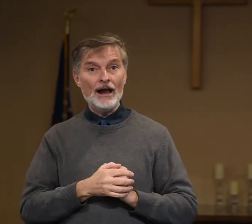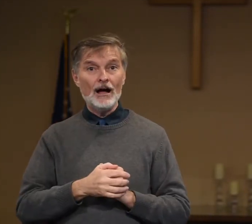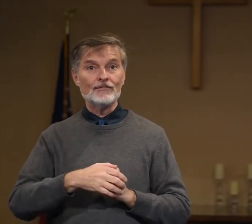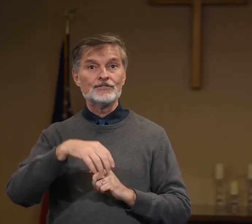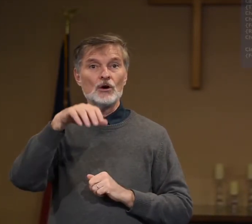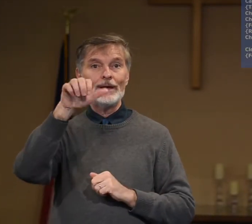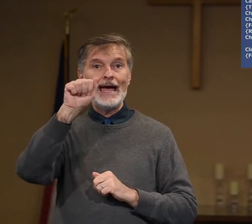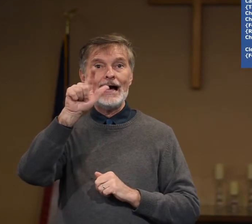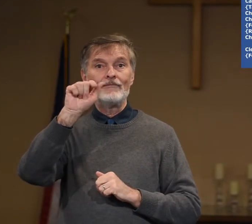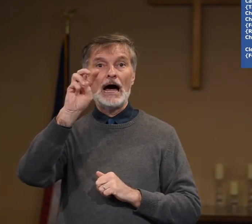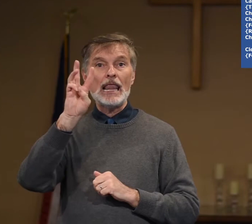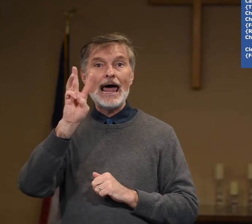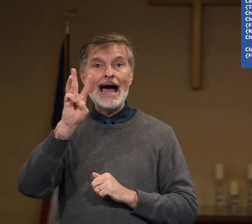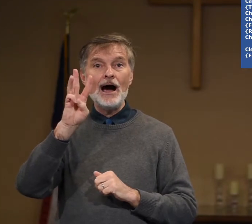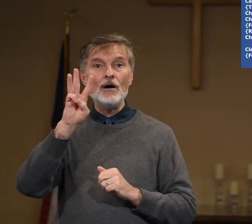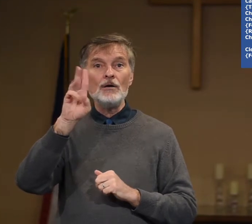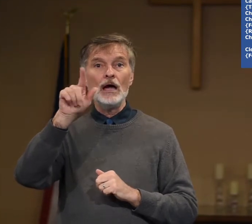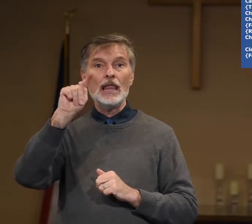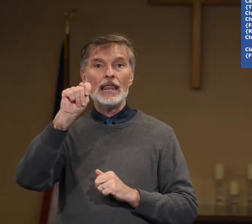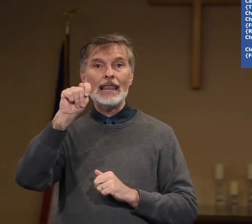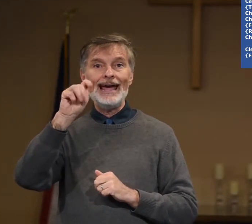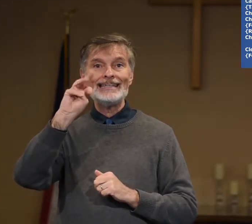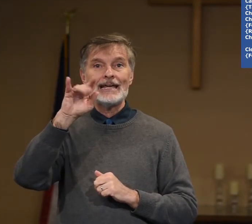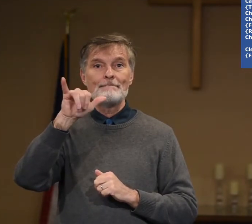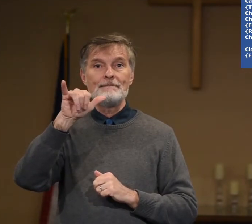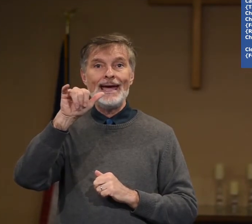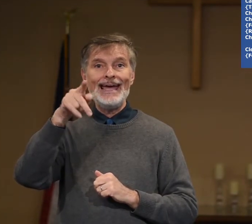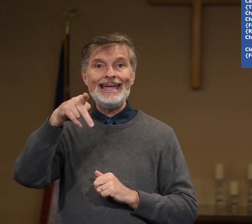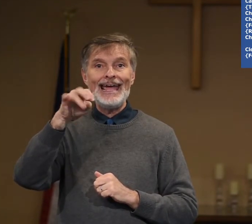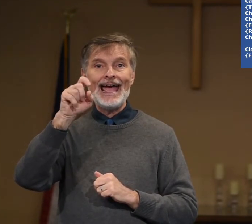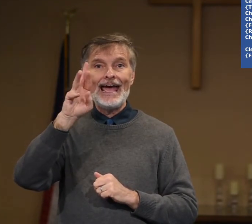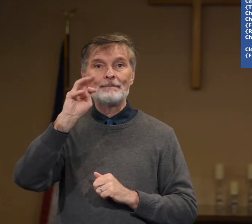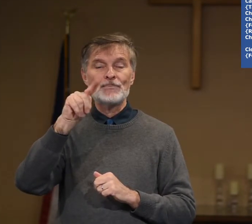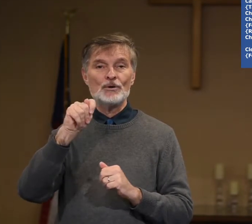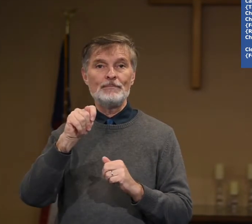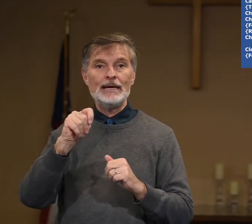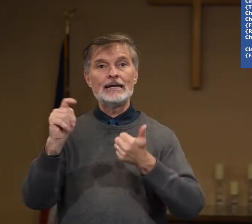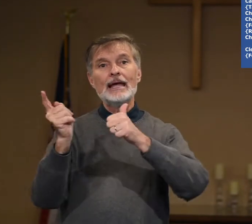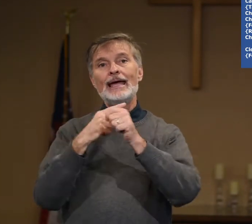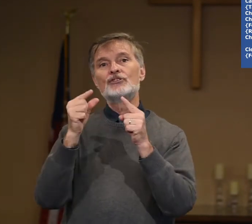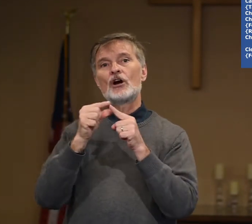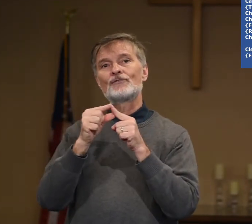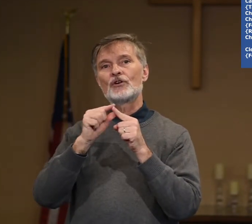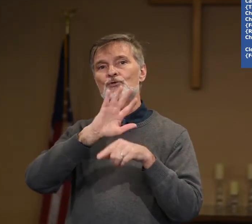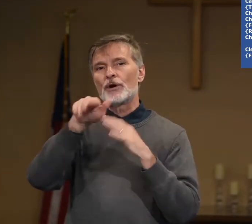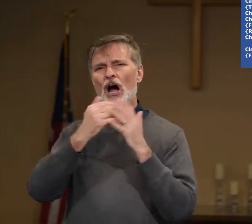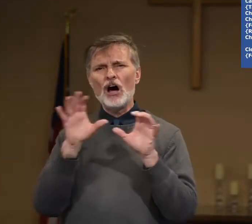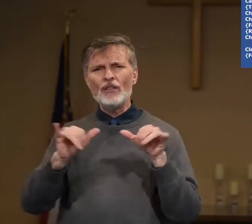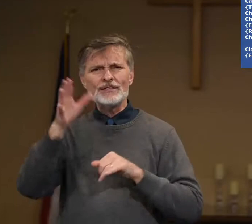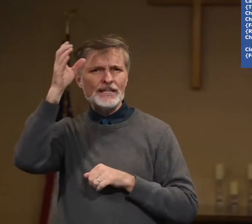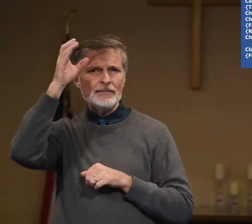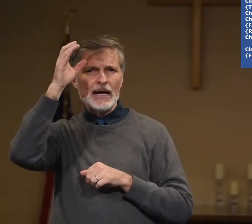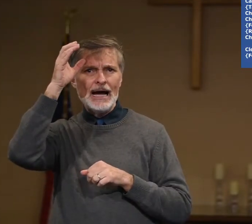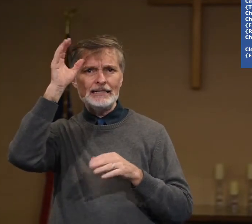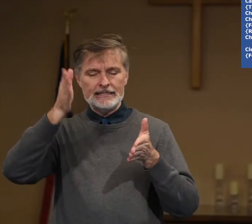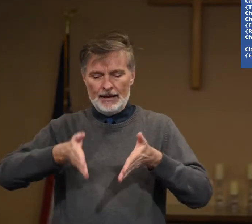off. So we have allow, let, may, and permit is our first word. All the same concept.